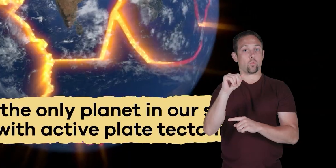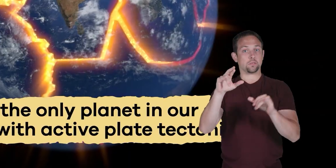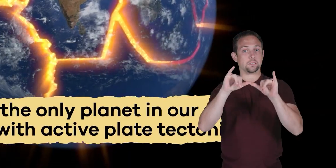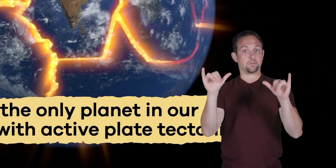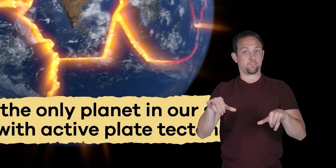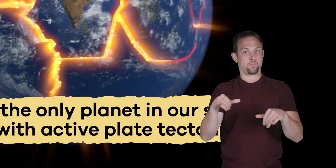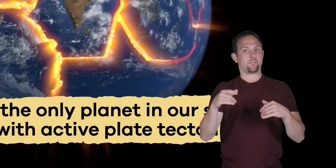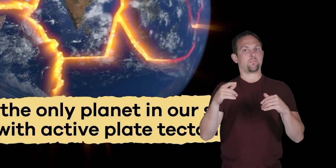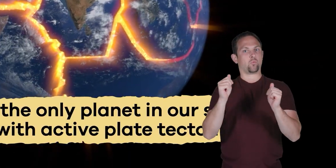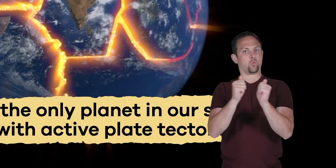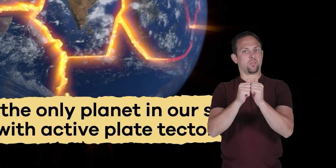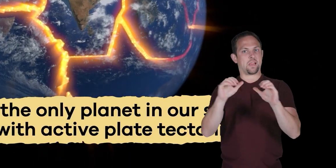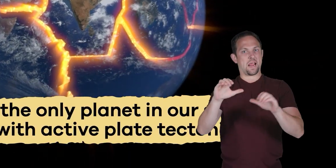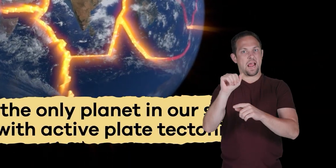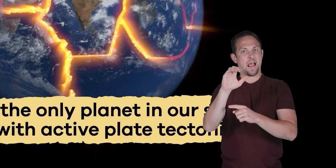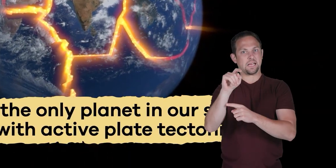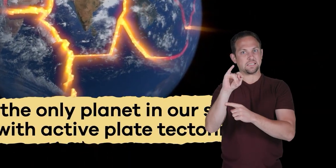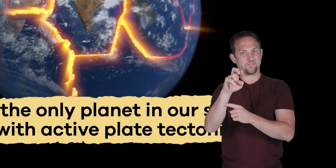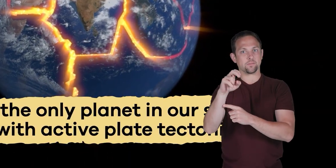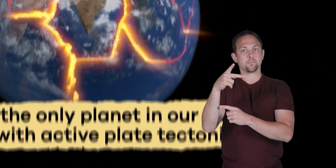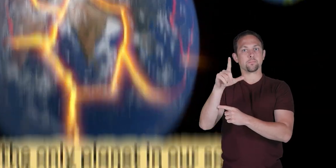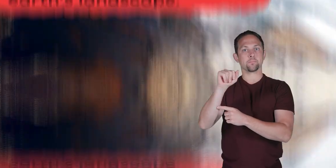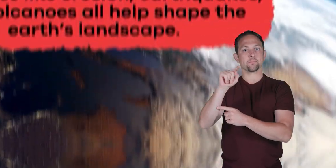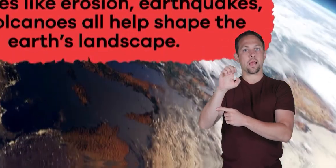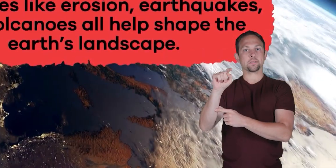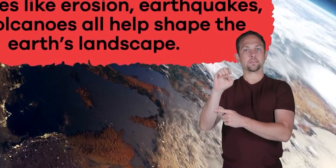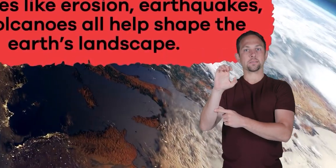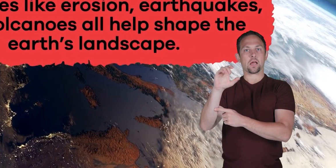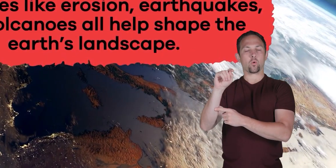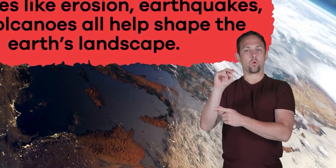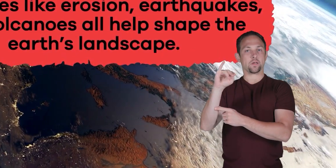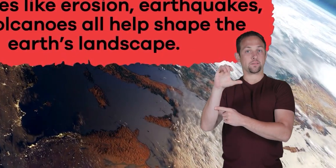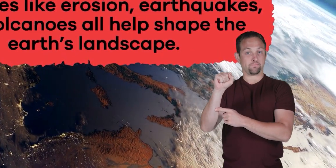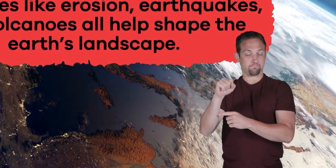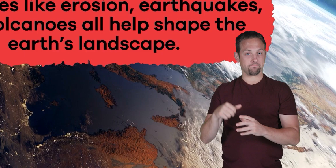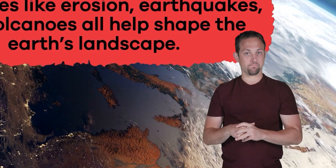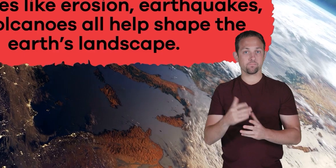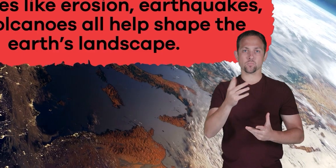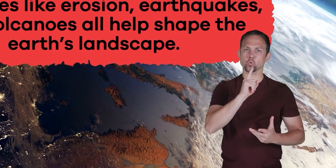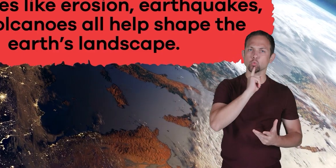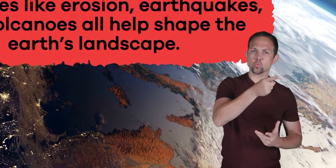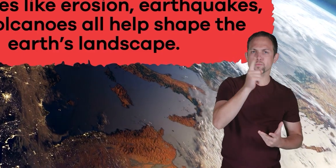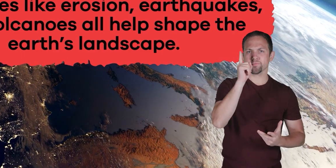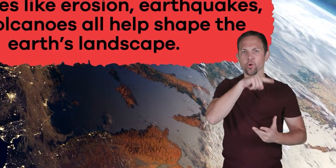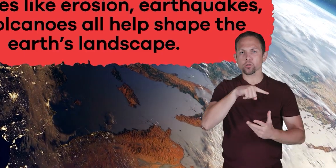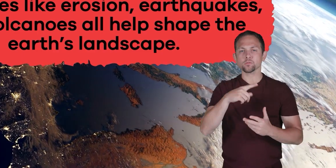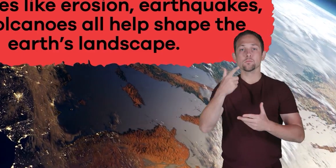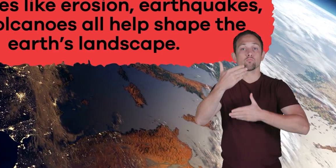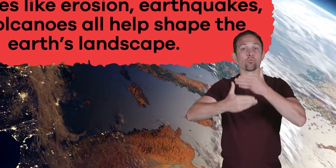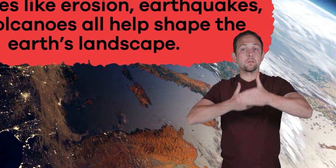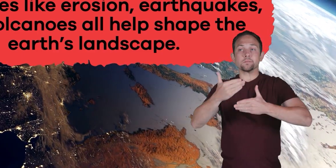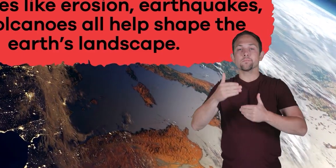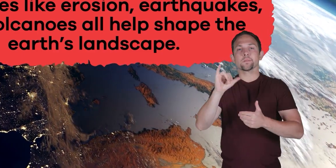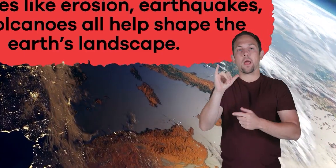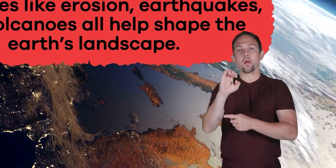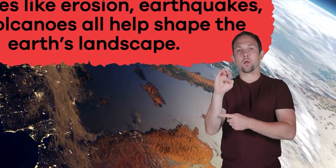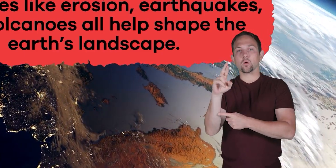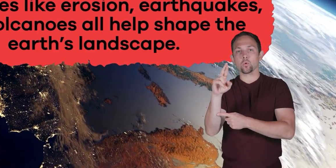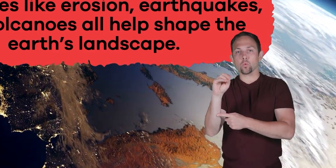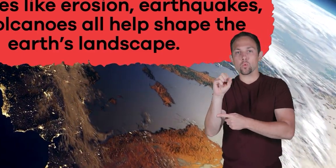active plate tectonics true or false processes like erosion earthquakes and